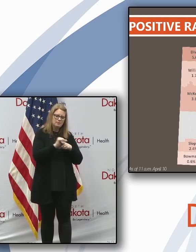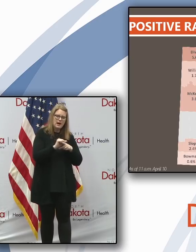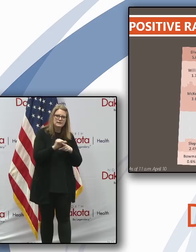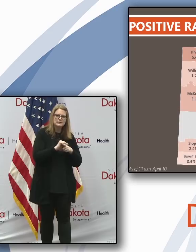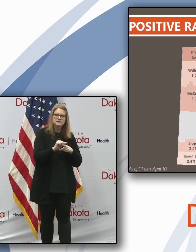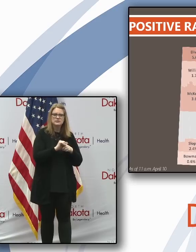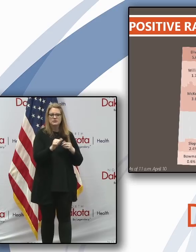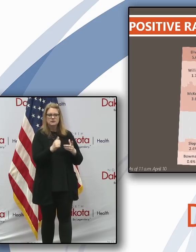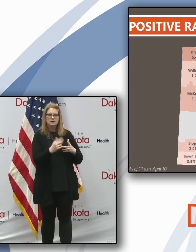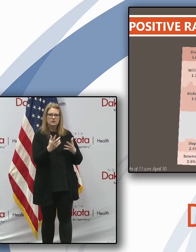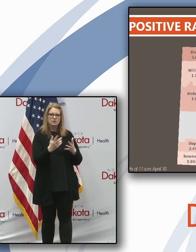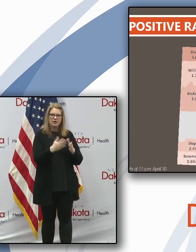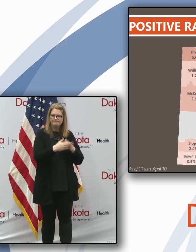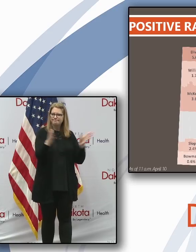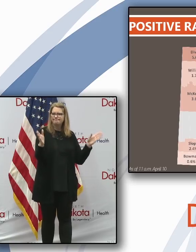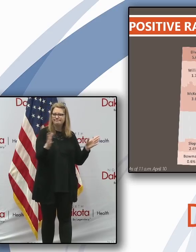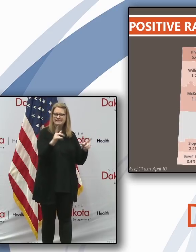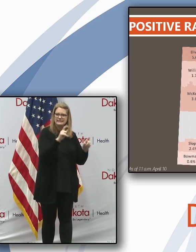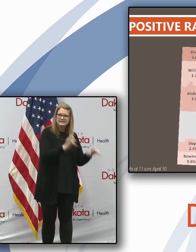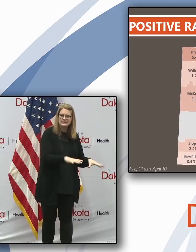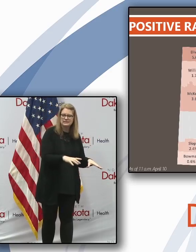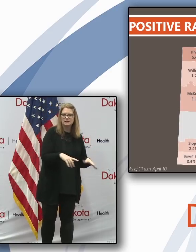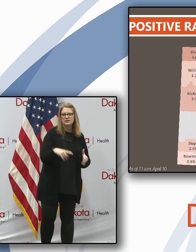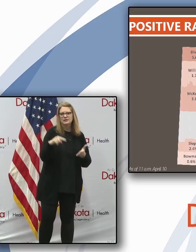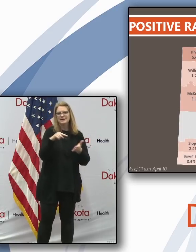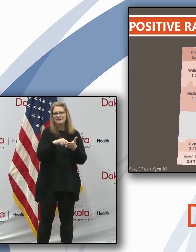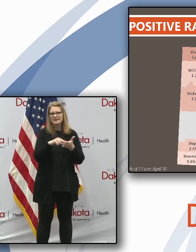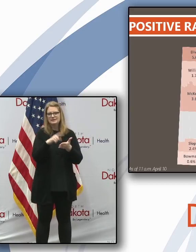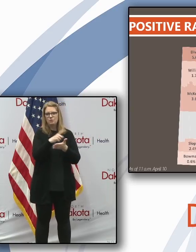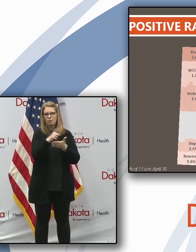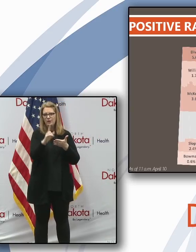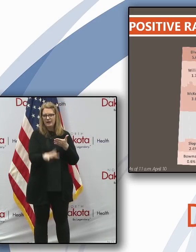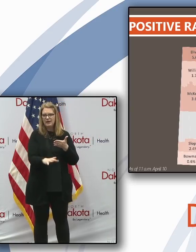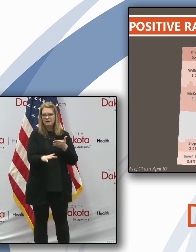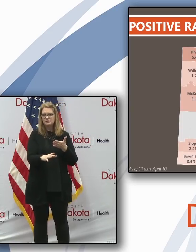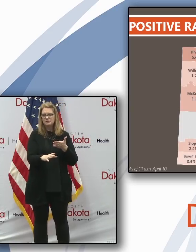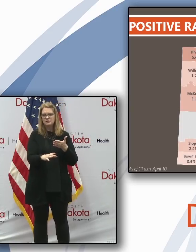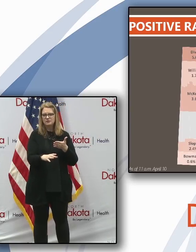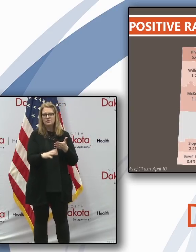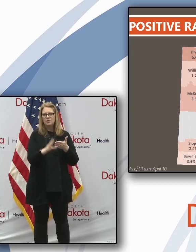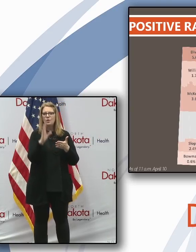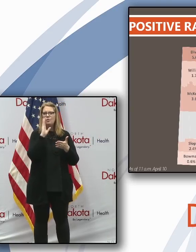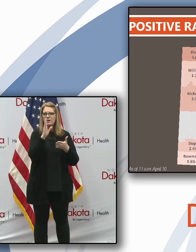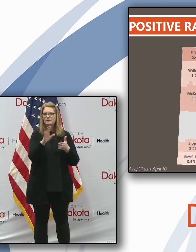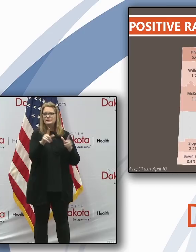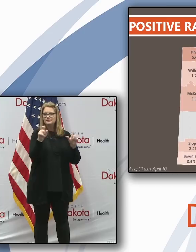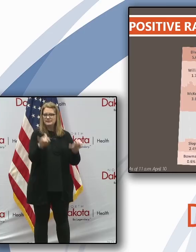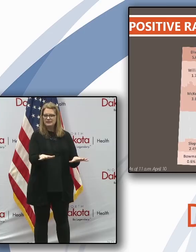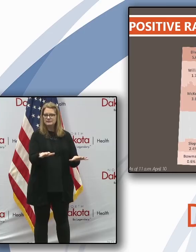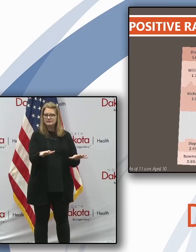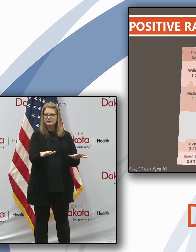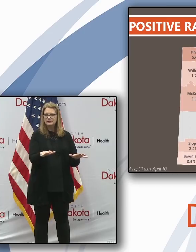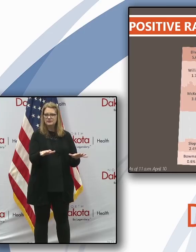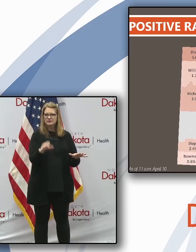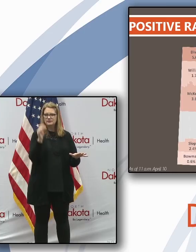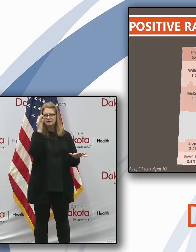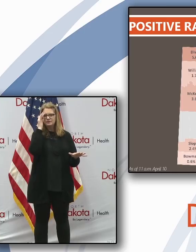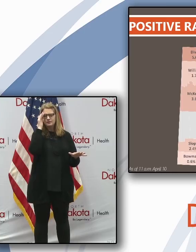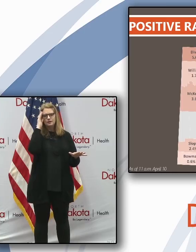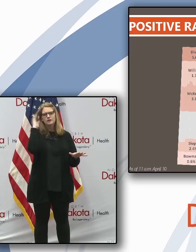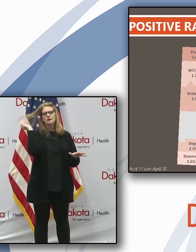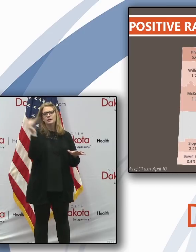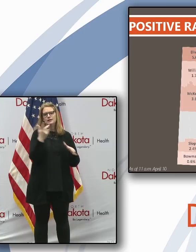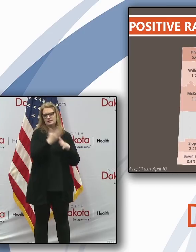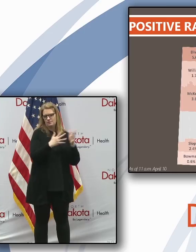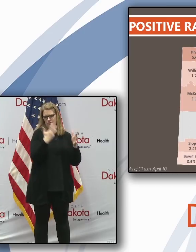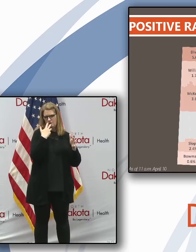testing, we will be this weekend conducting some testing in some of